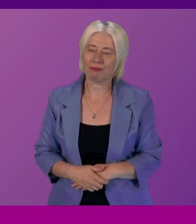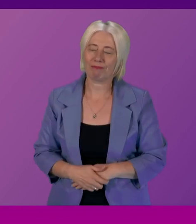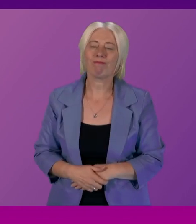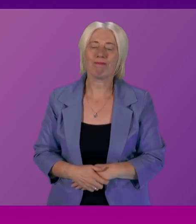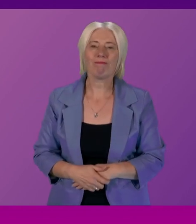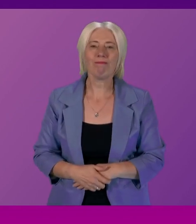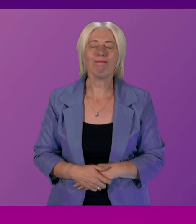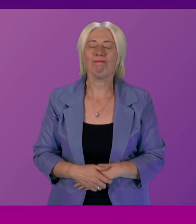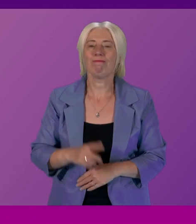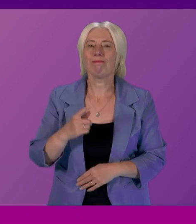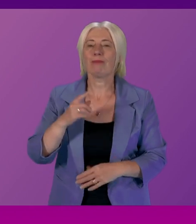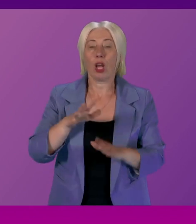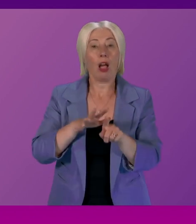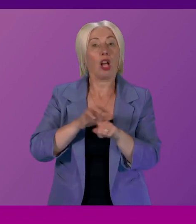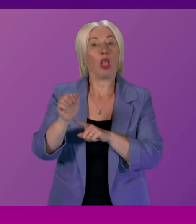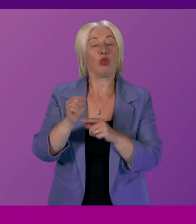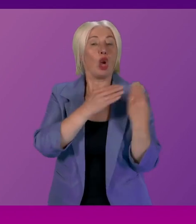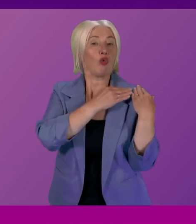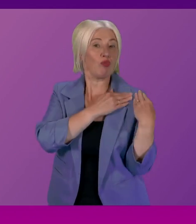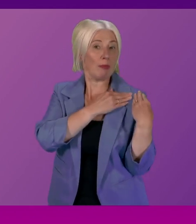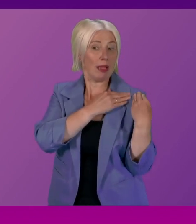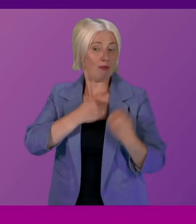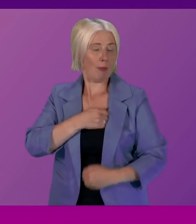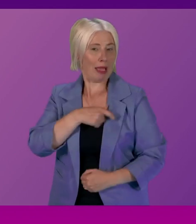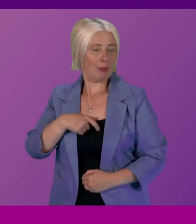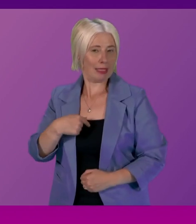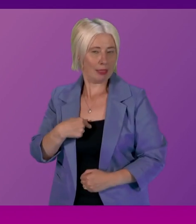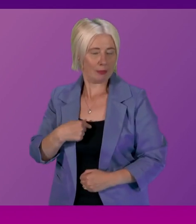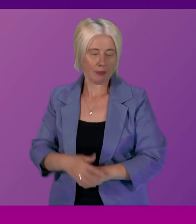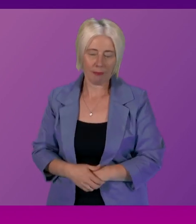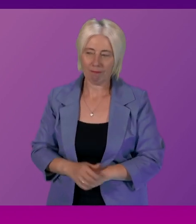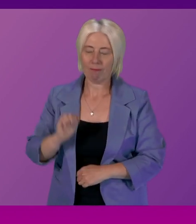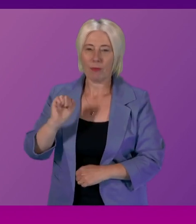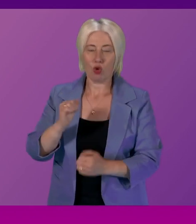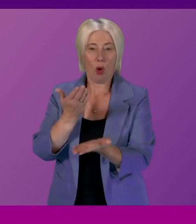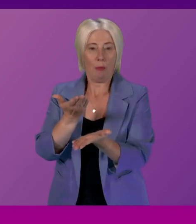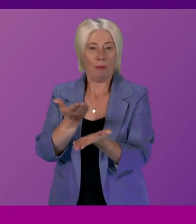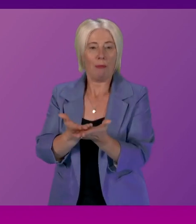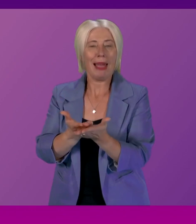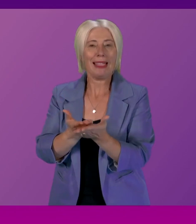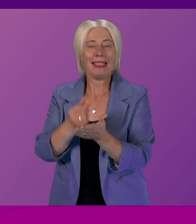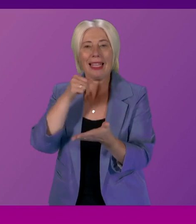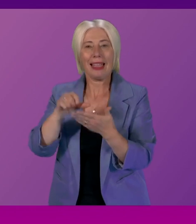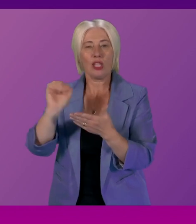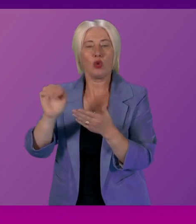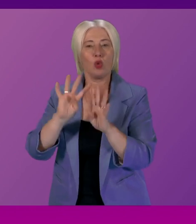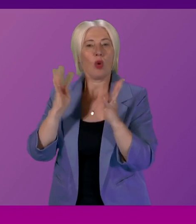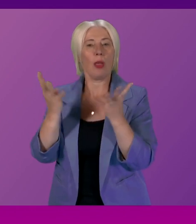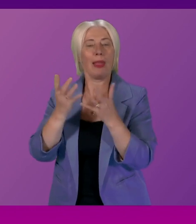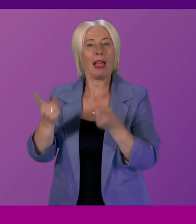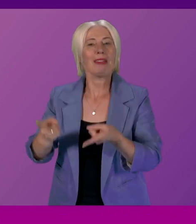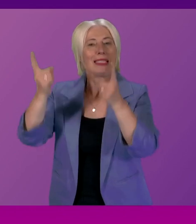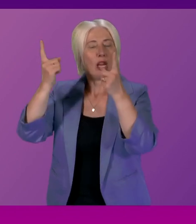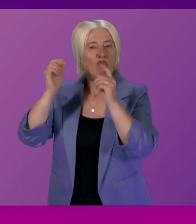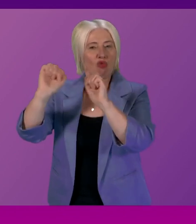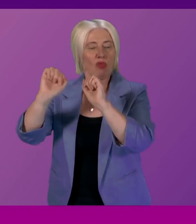if I could turn to the culture remit of our committee in your mandate letter to the cabinet secretary you state